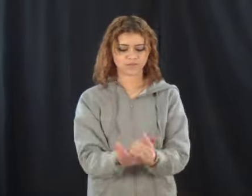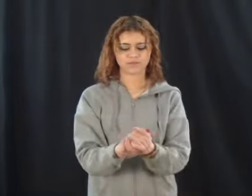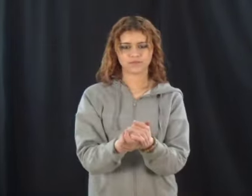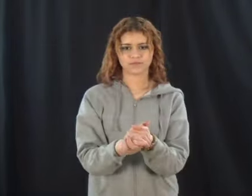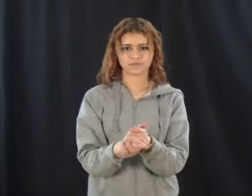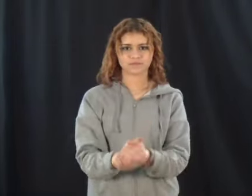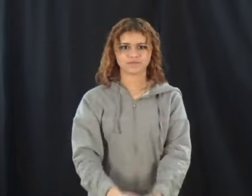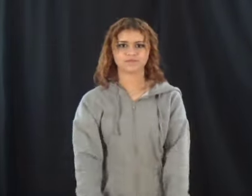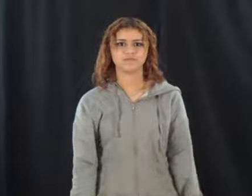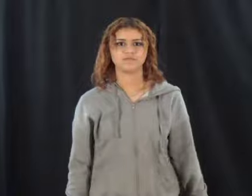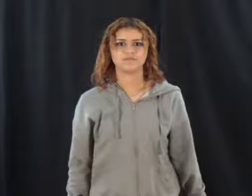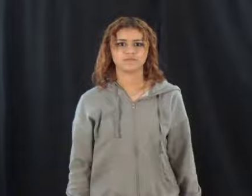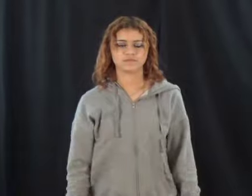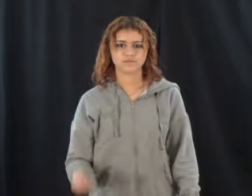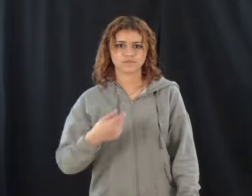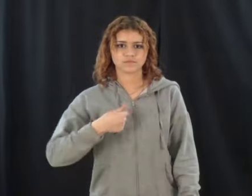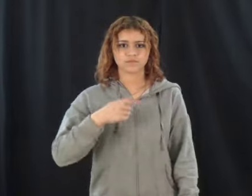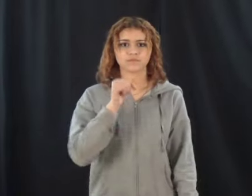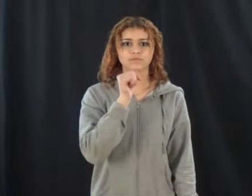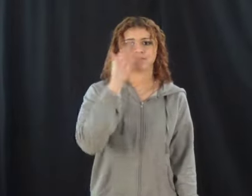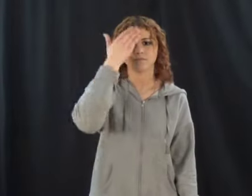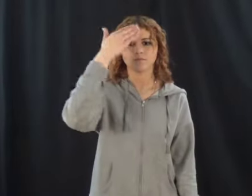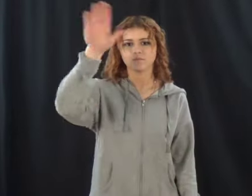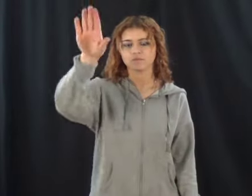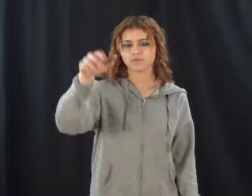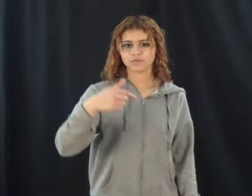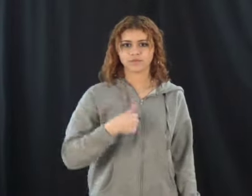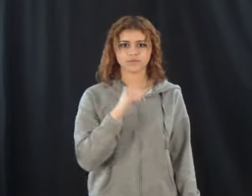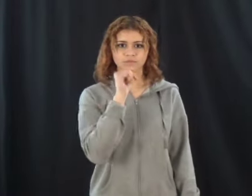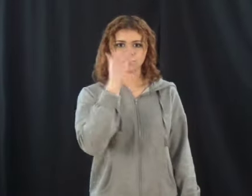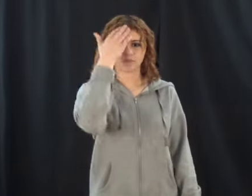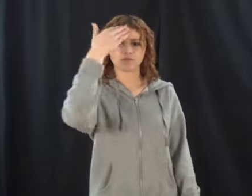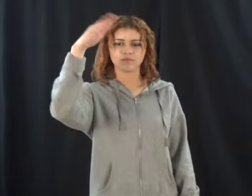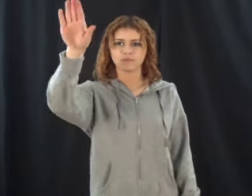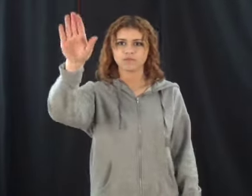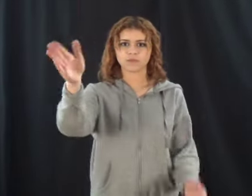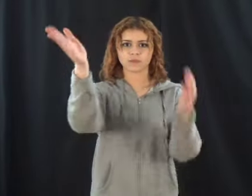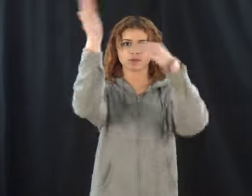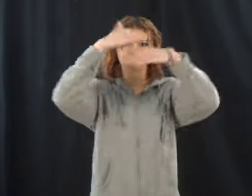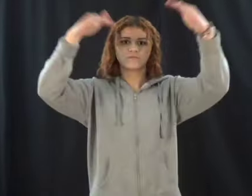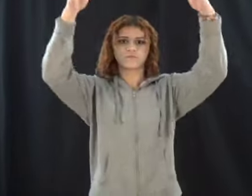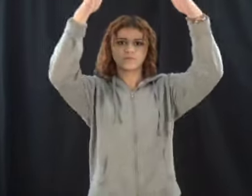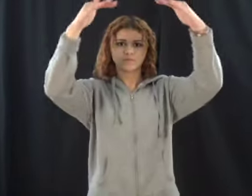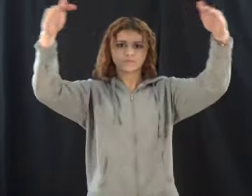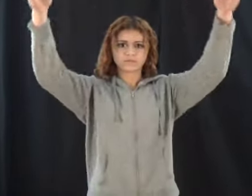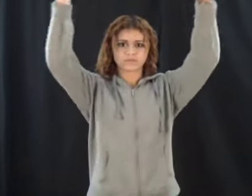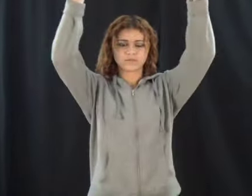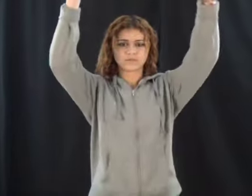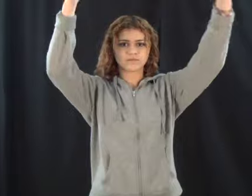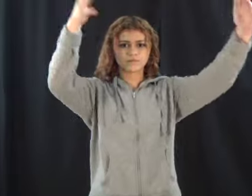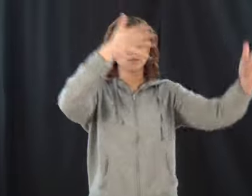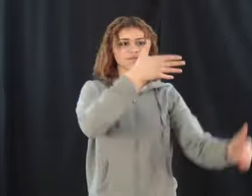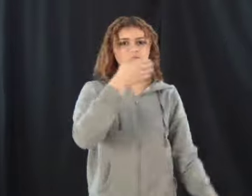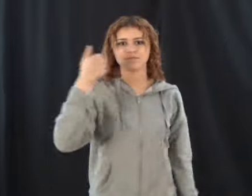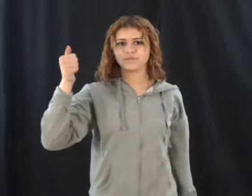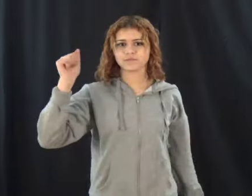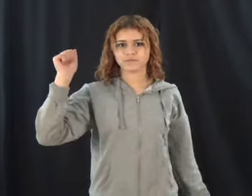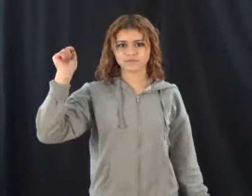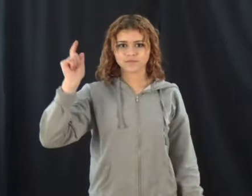convinced I don't know how, I don't know how if heaven could be better than